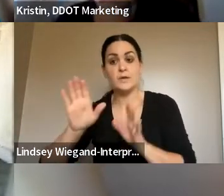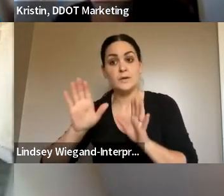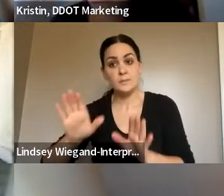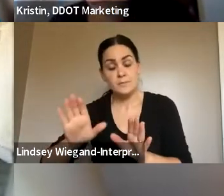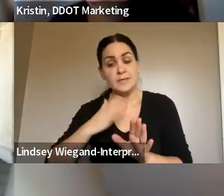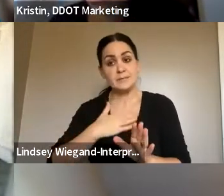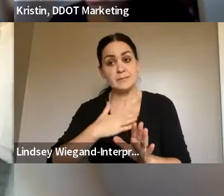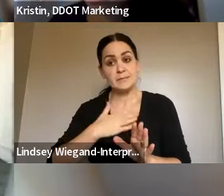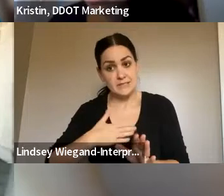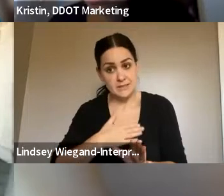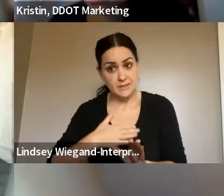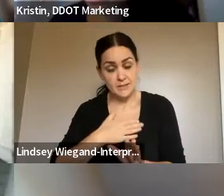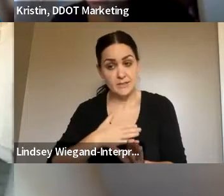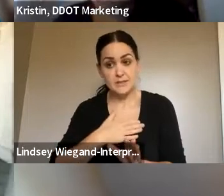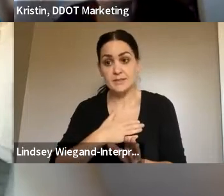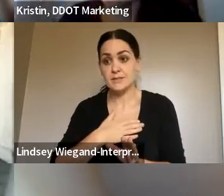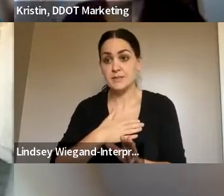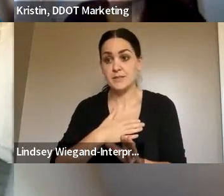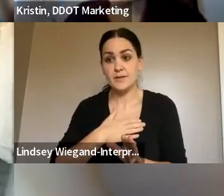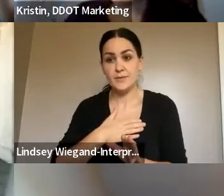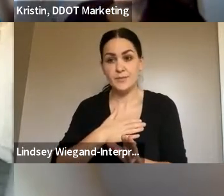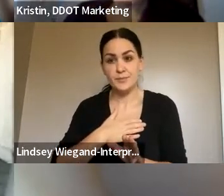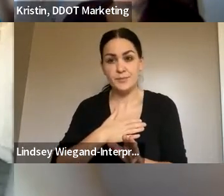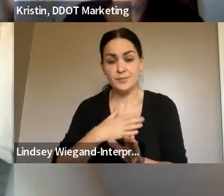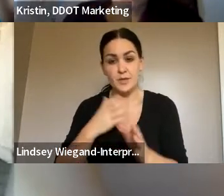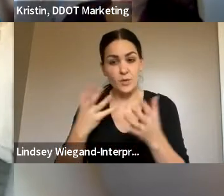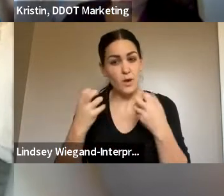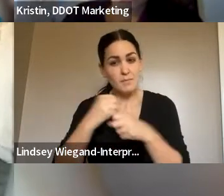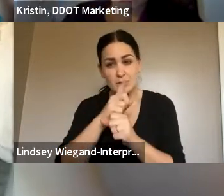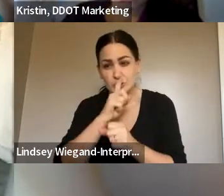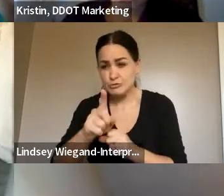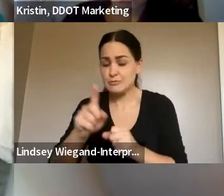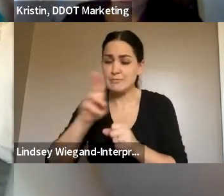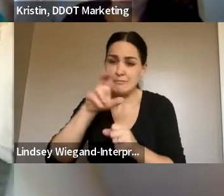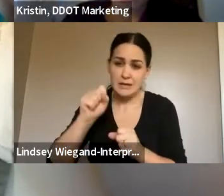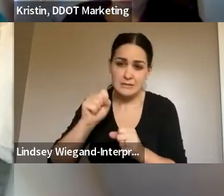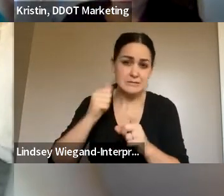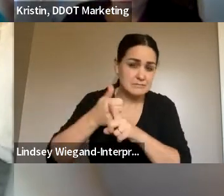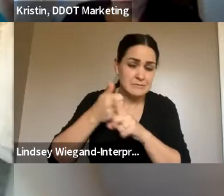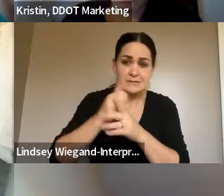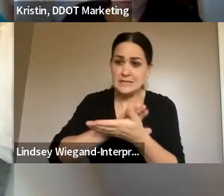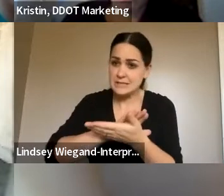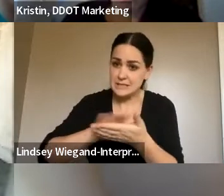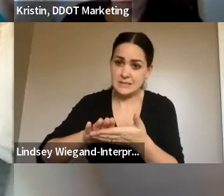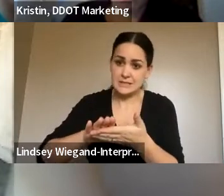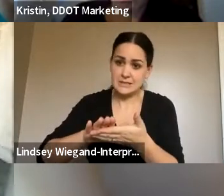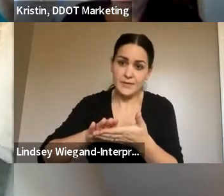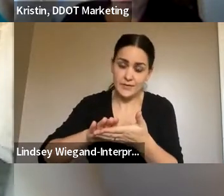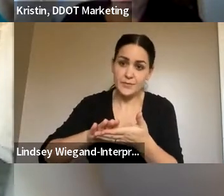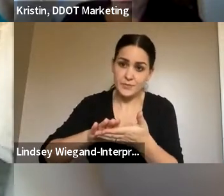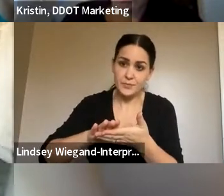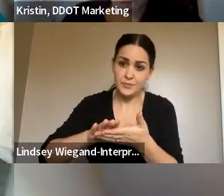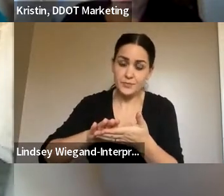anything there where, you know, make sure that the buses are clean? I mean, you know, the transit